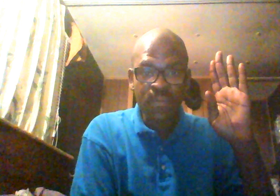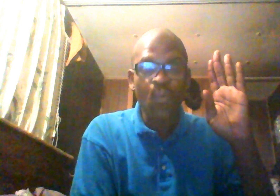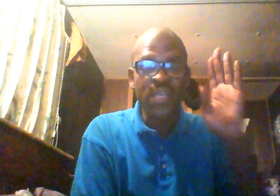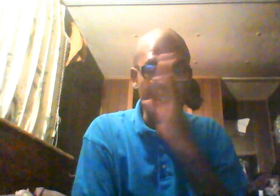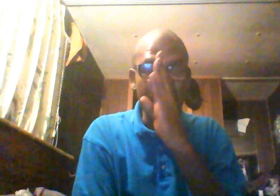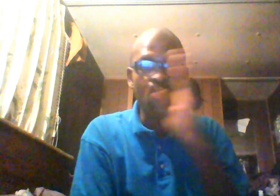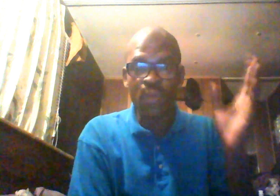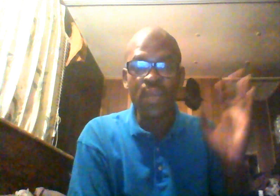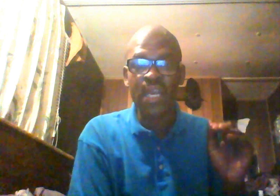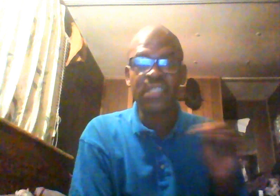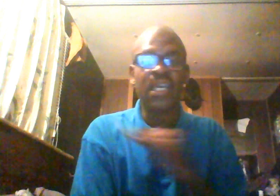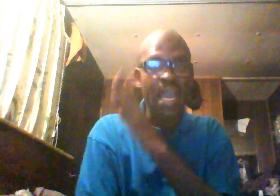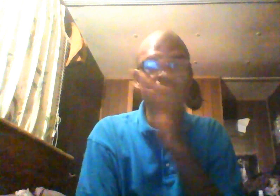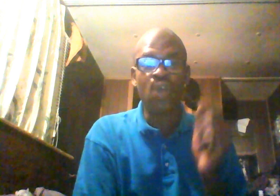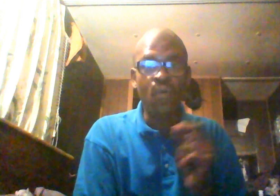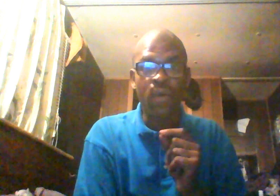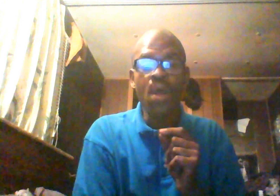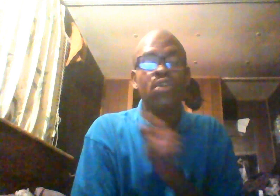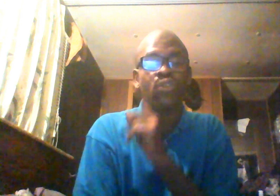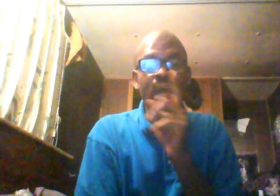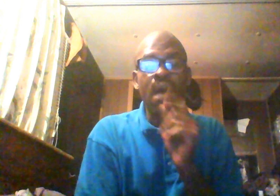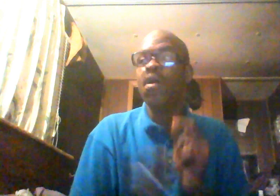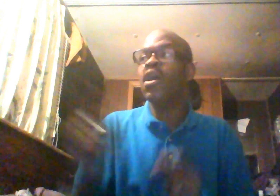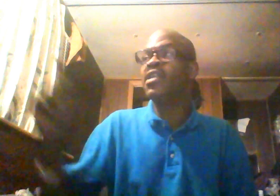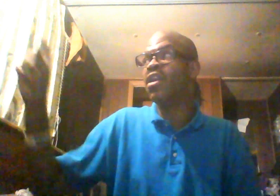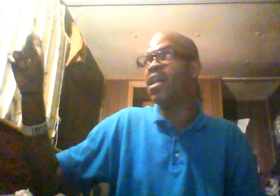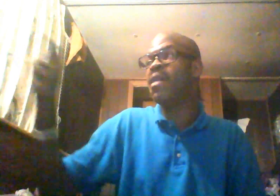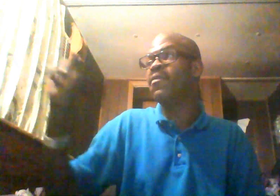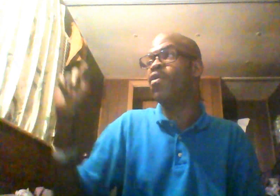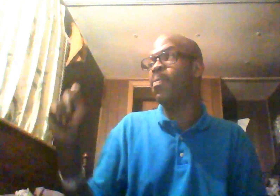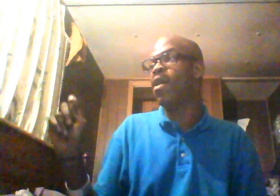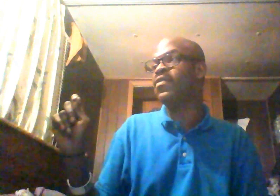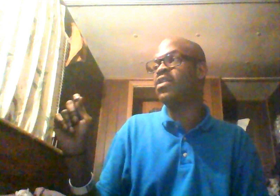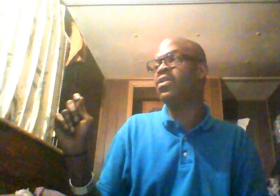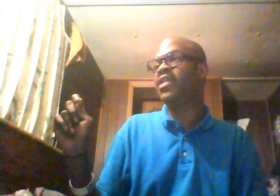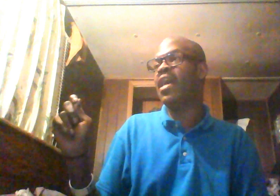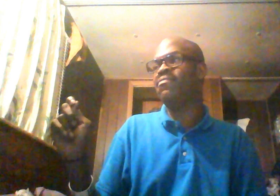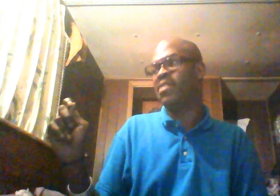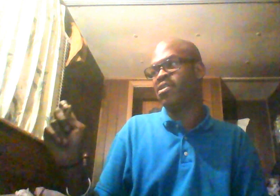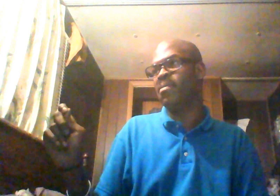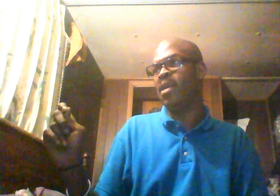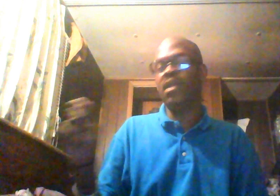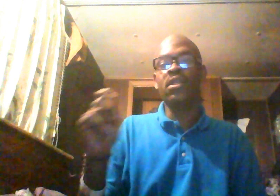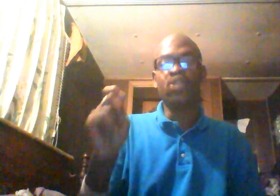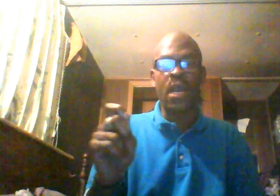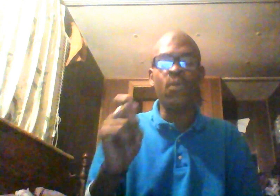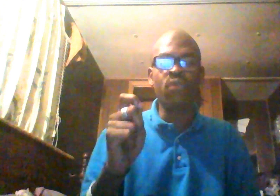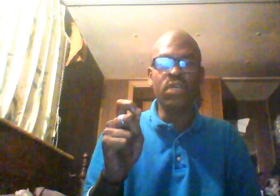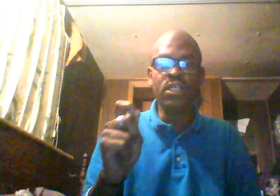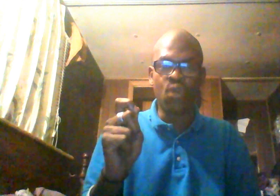We've seen what it really is. The game is over. So now, it's going to come down from corporate office, oh yeah, I've been terminated. Yeah, we don't need you no